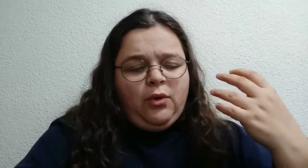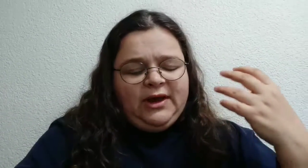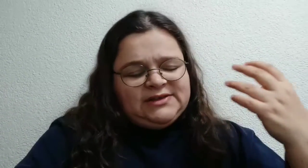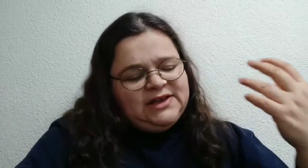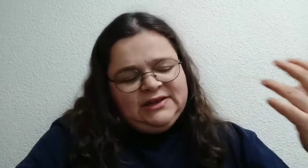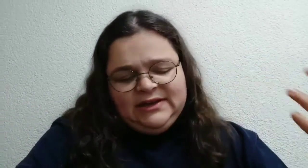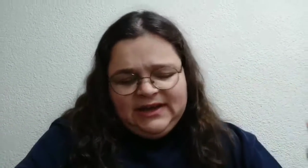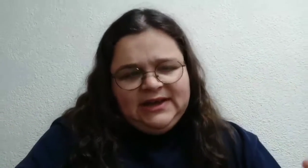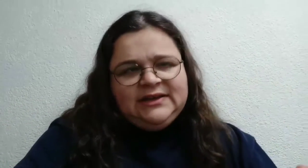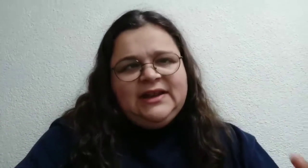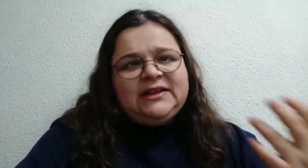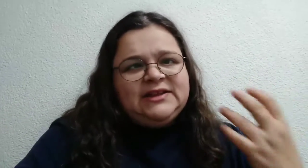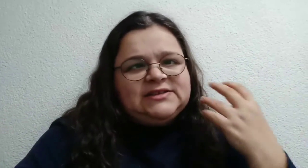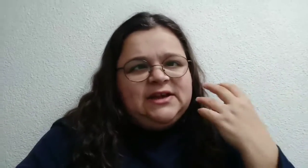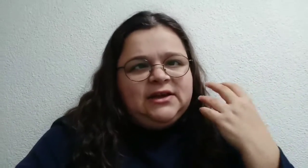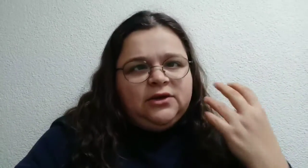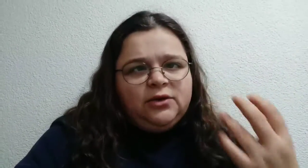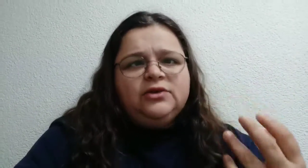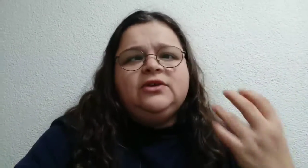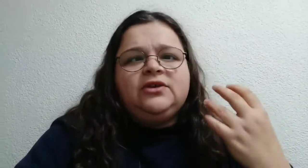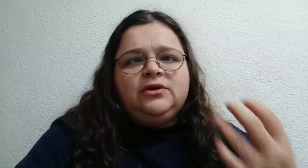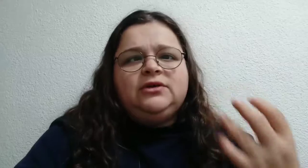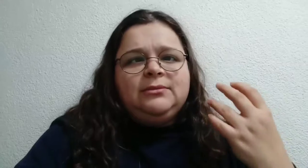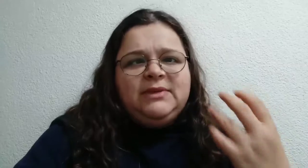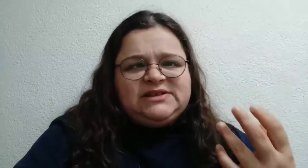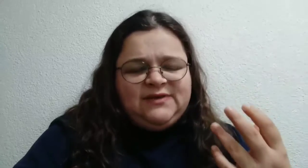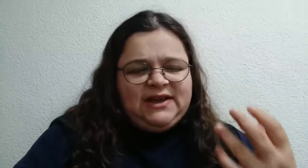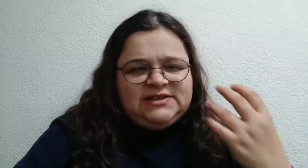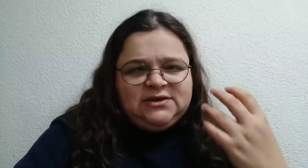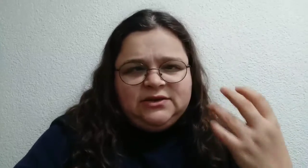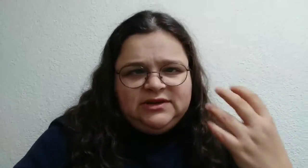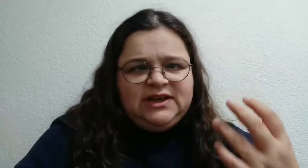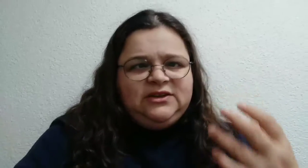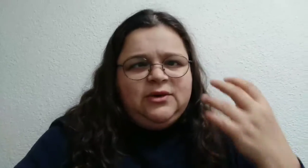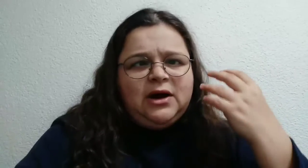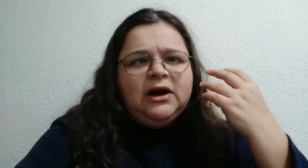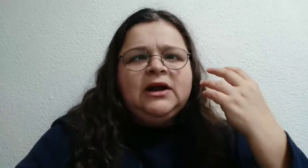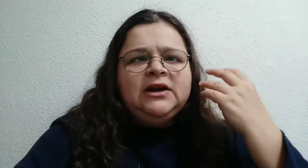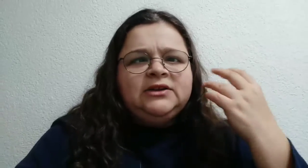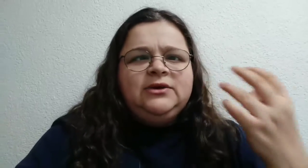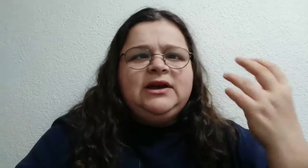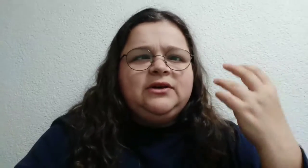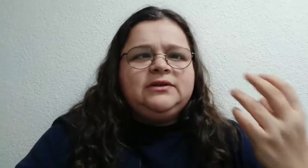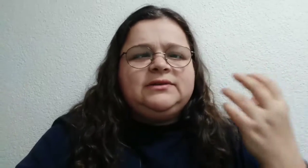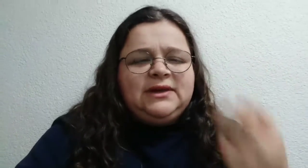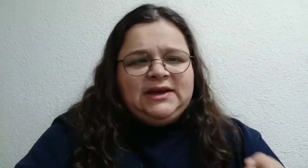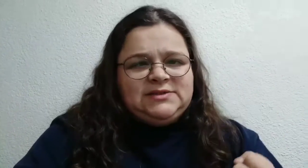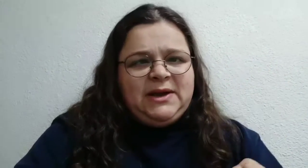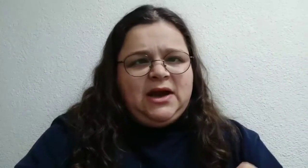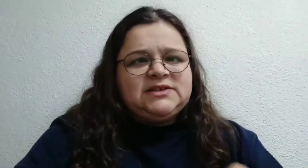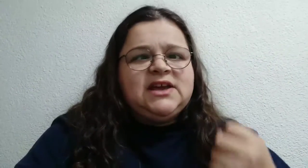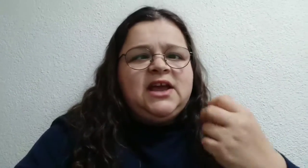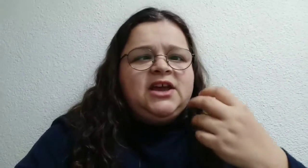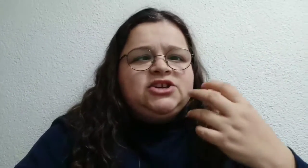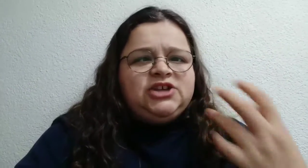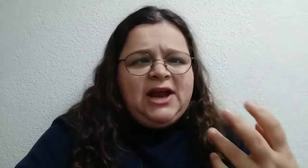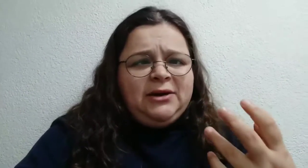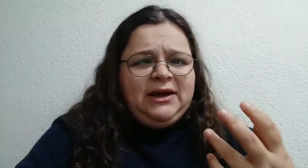is in need, that is a good, good mitzvah, it's good deed. You are doing good things because sharing